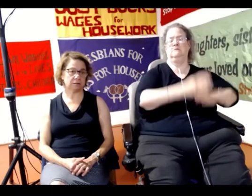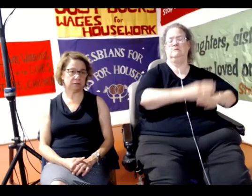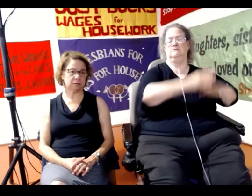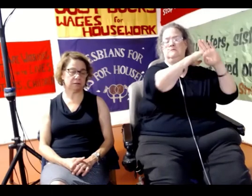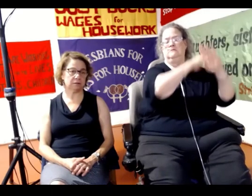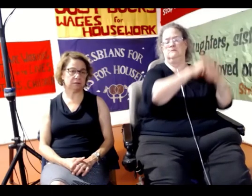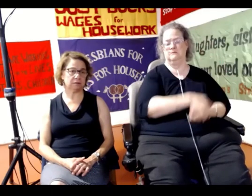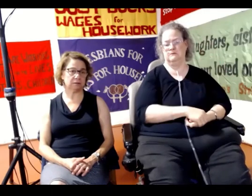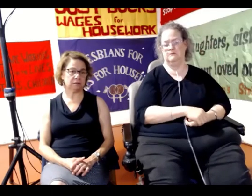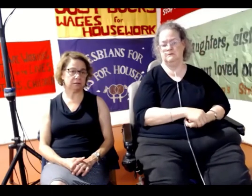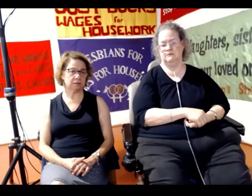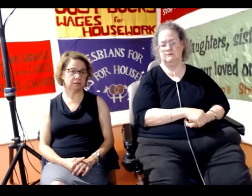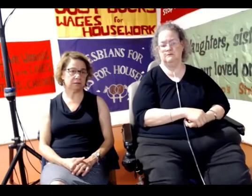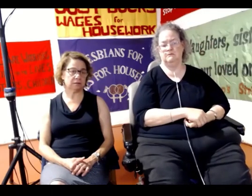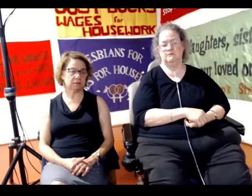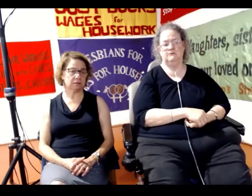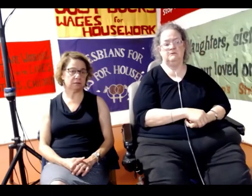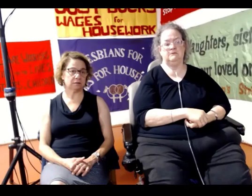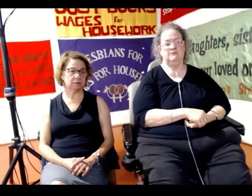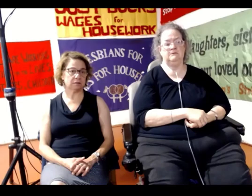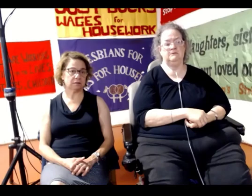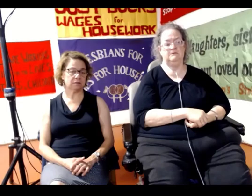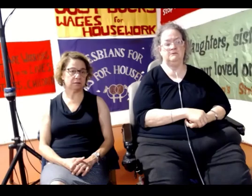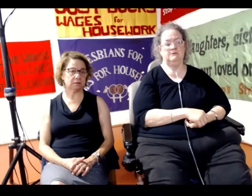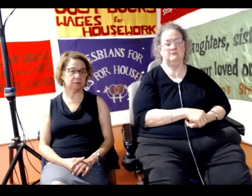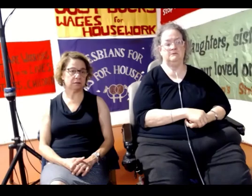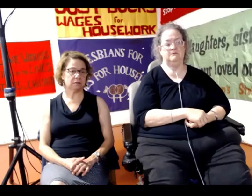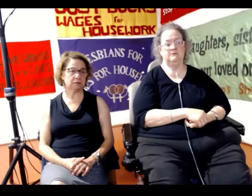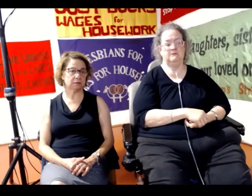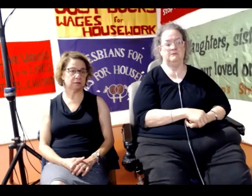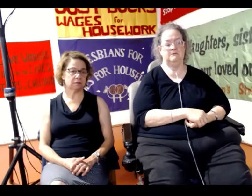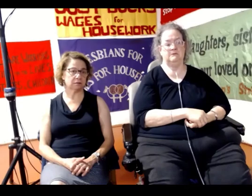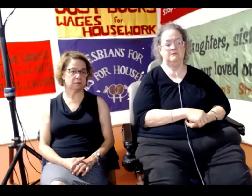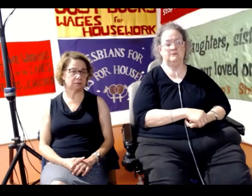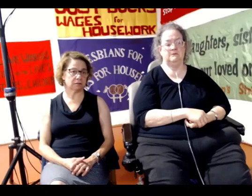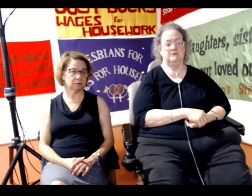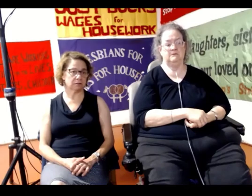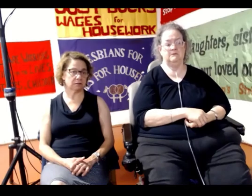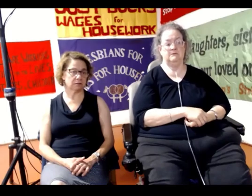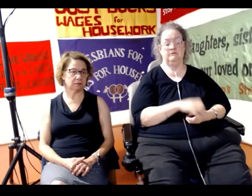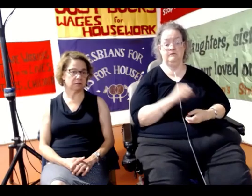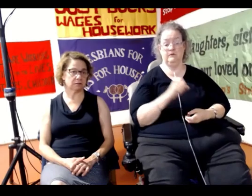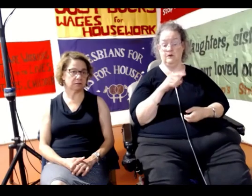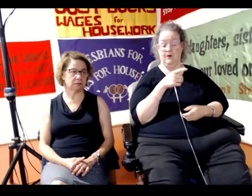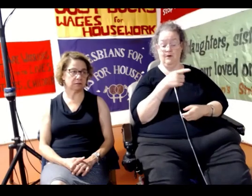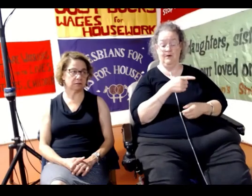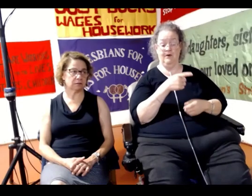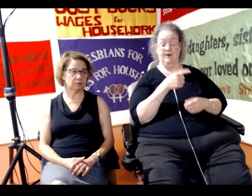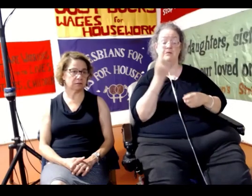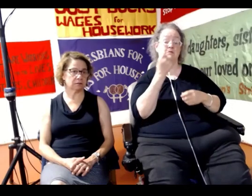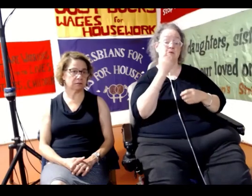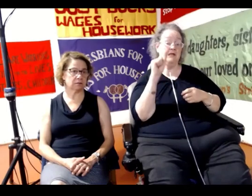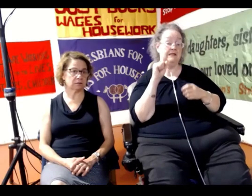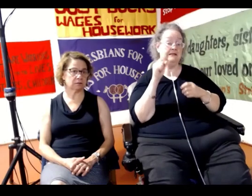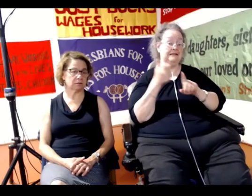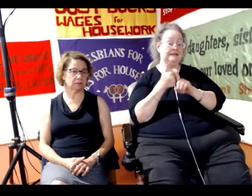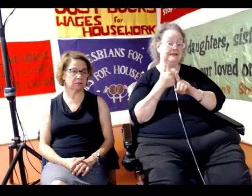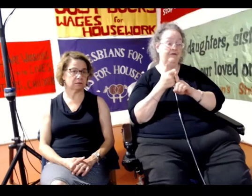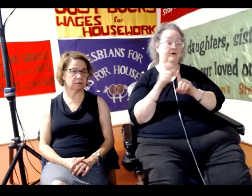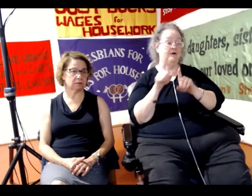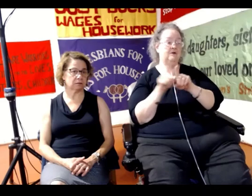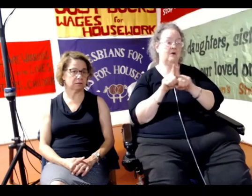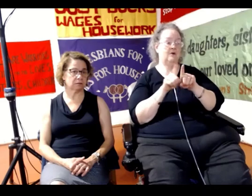Okay. And so, the thing is, this attack on protest itself is actually also this, also